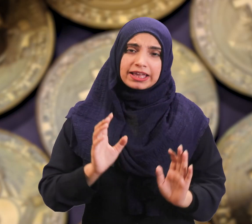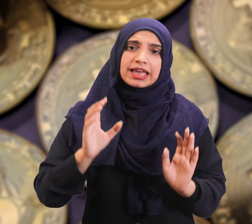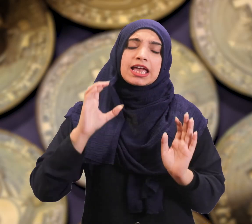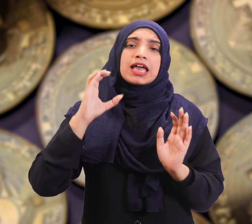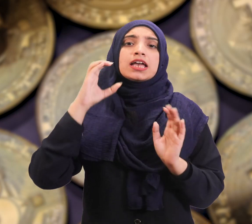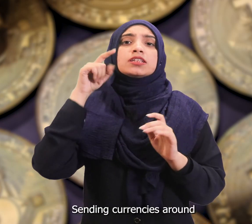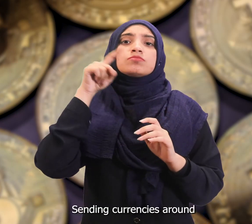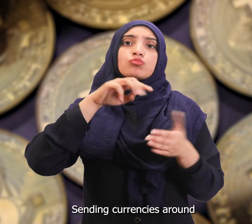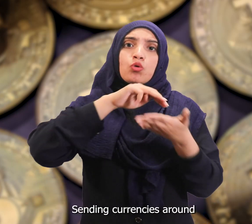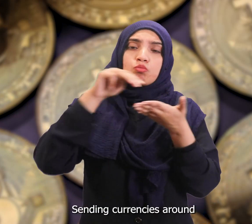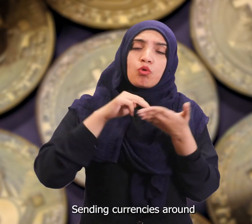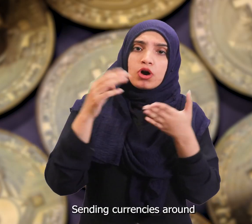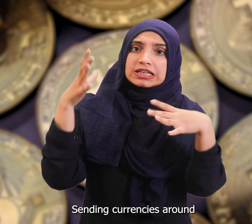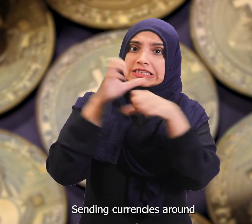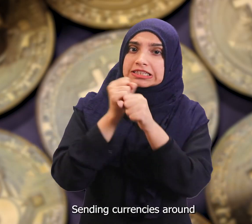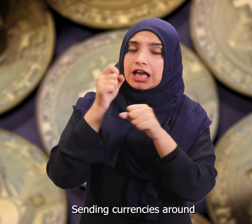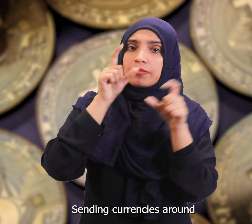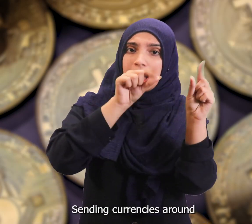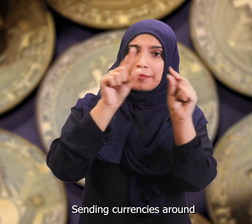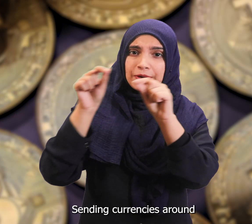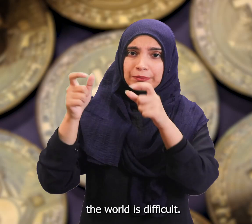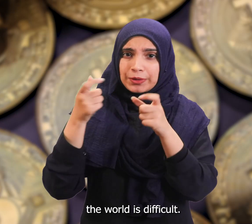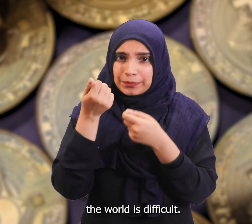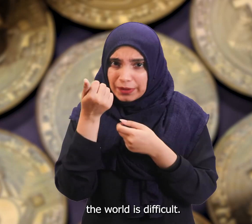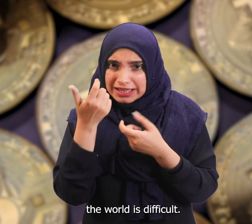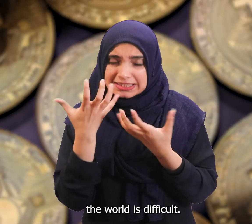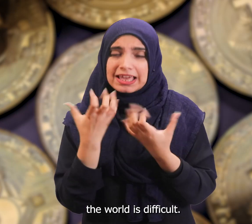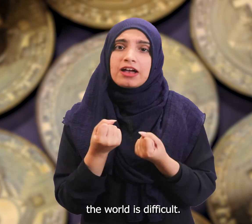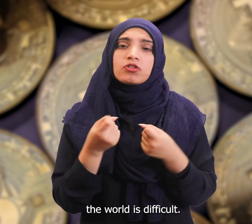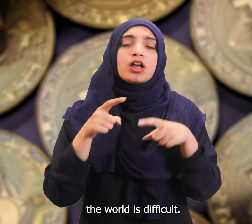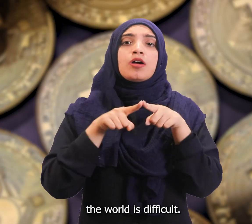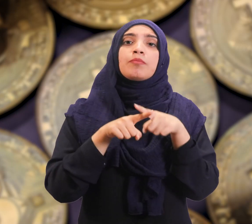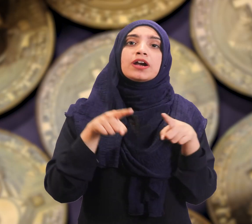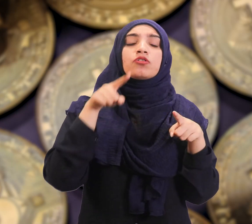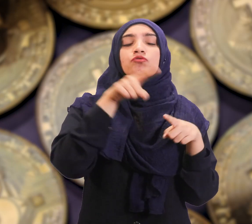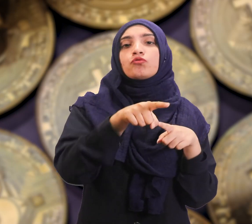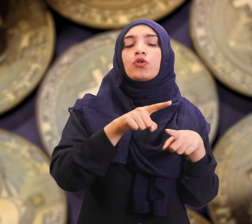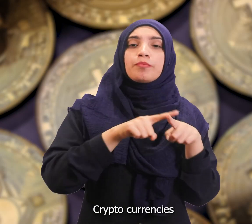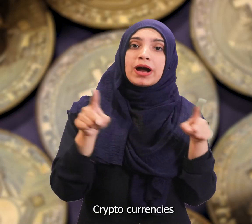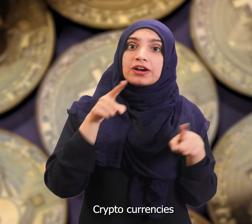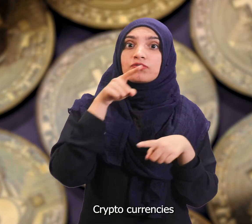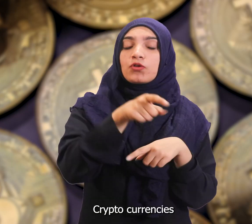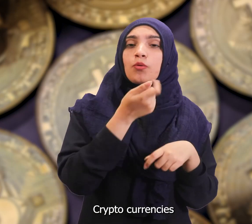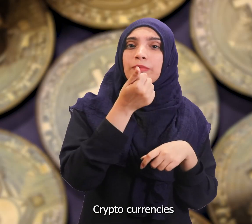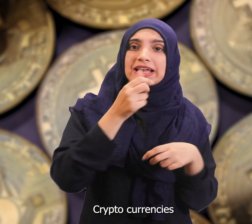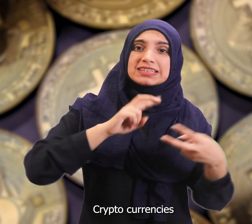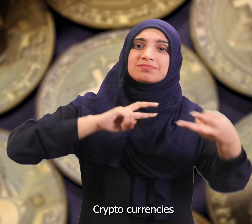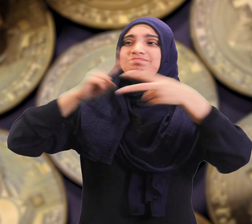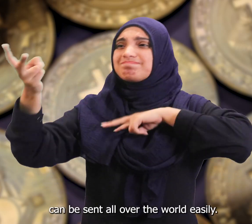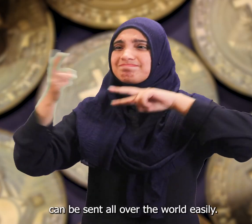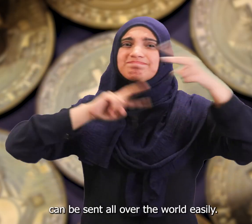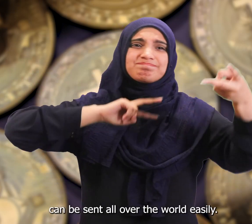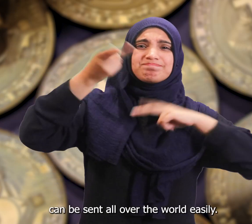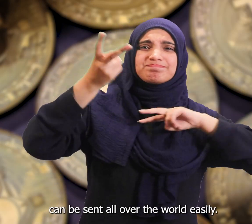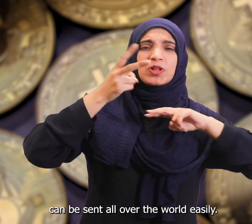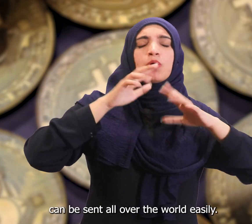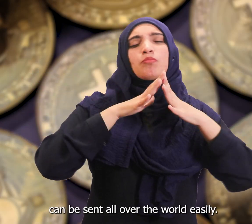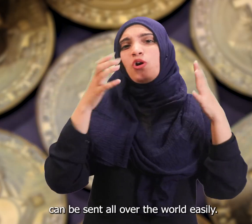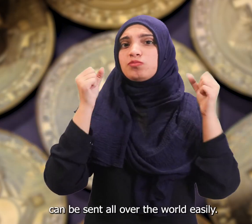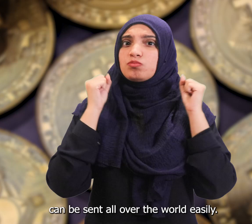It Sending currencies around the world is difficult. Cryptocurrencies can be sent all over